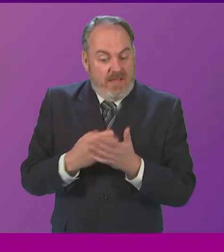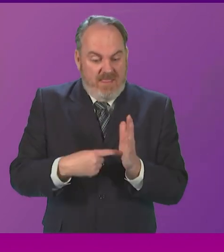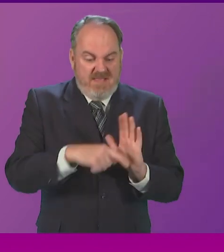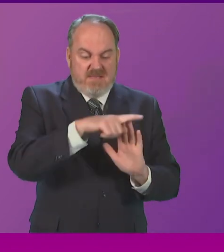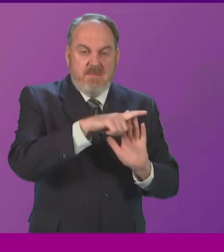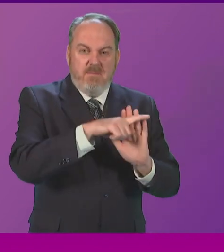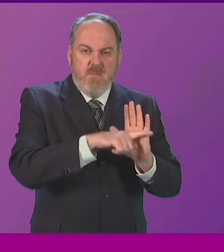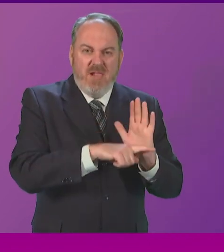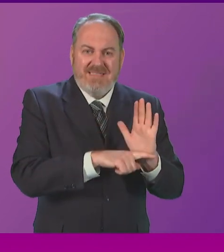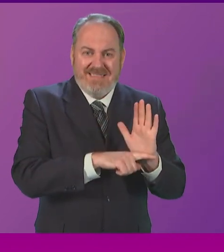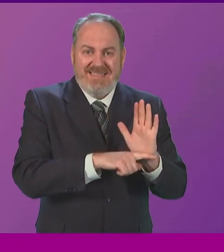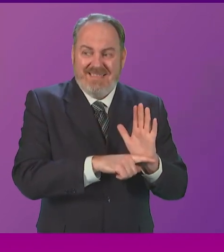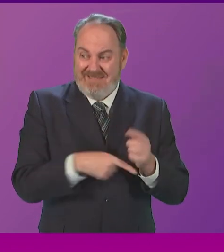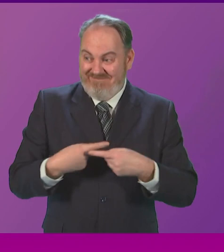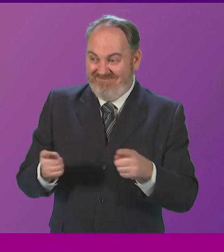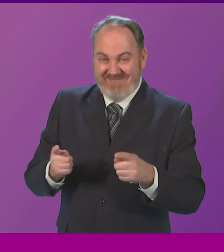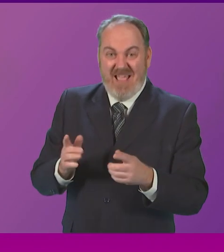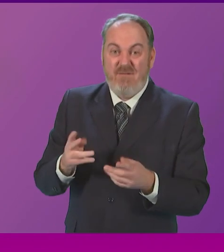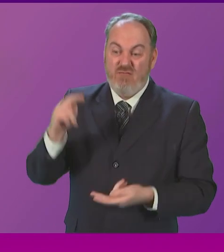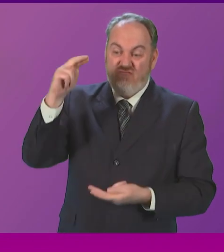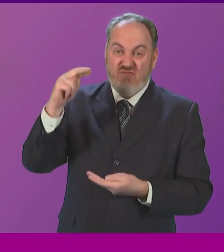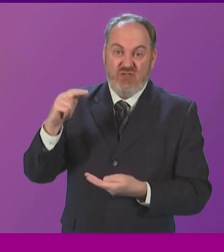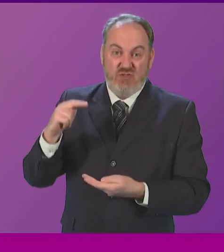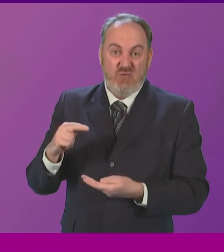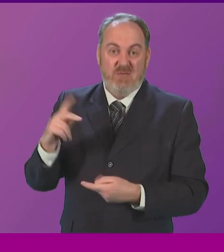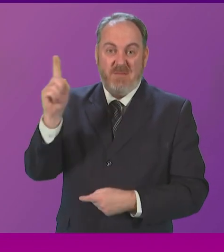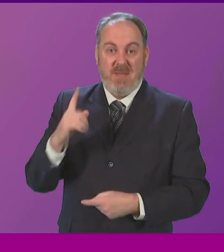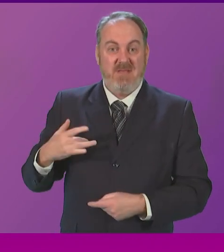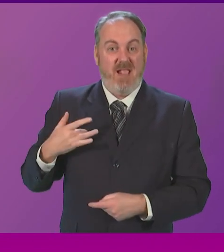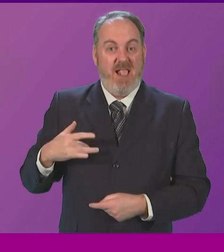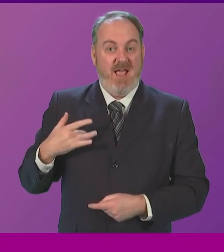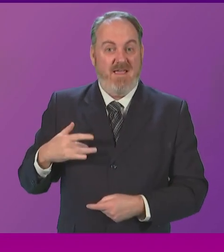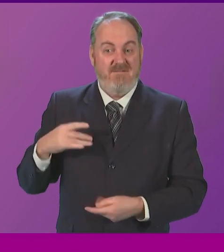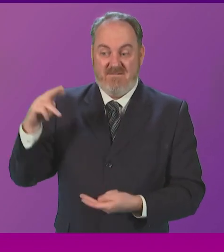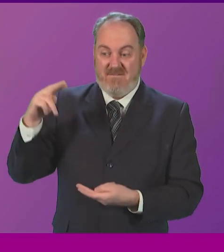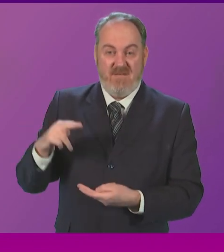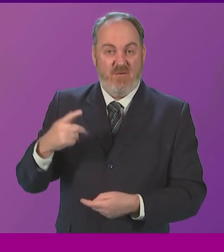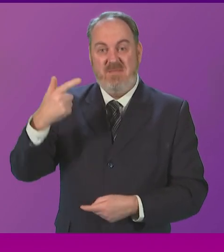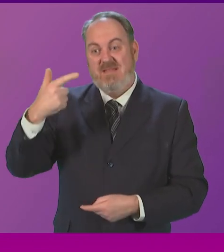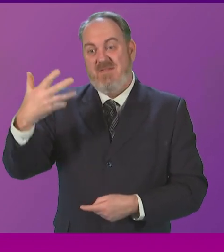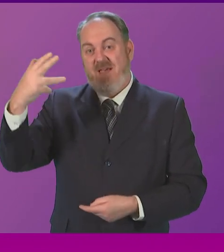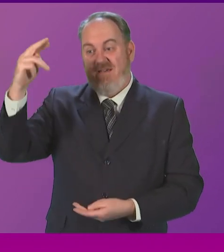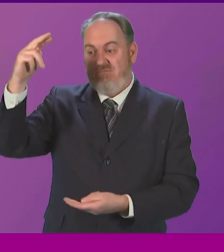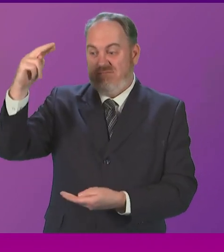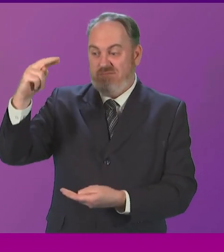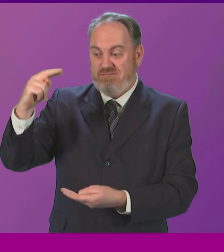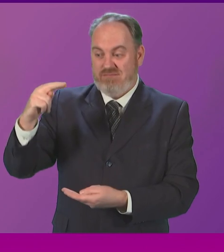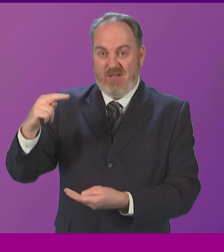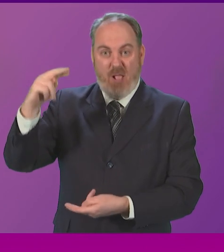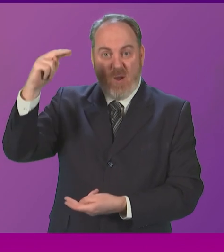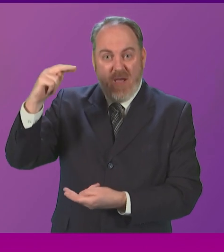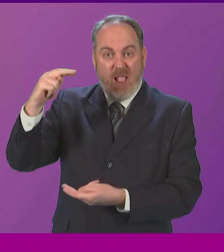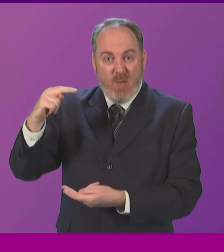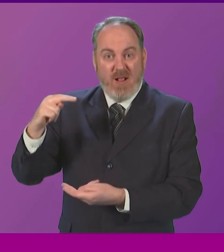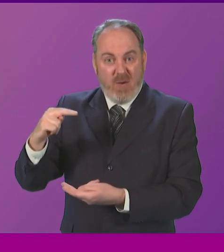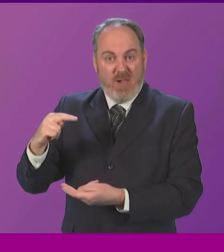life-shortening for people in Scotland. It has had a life-shortening impact on people